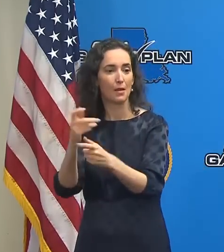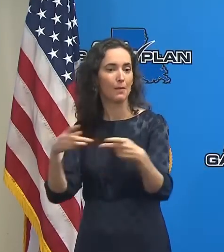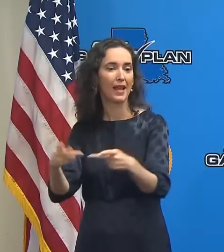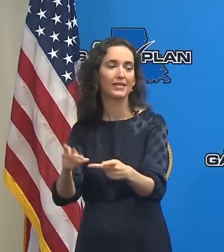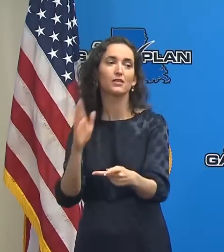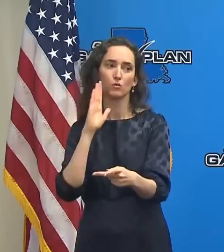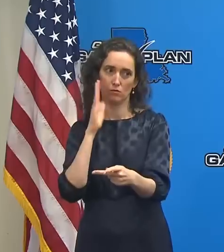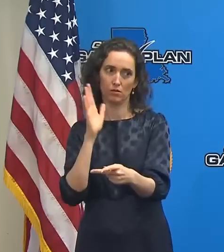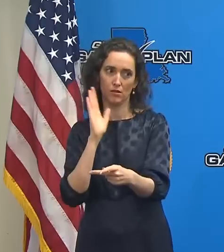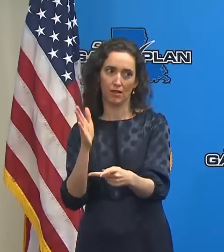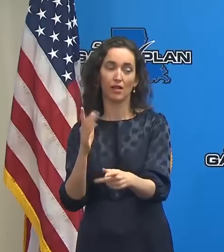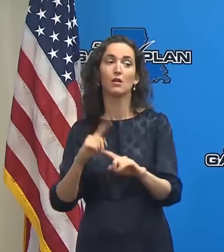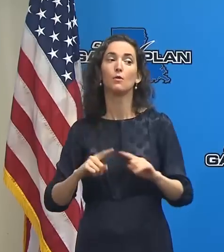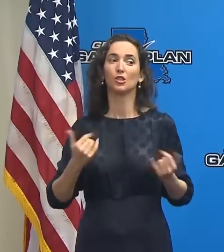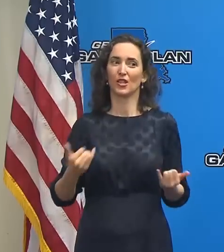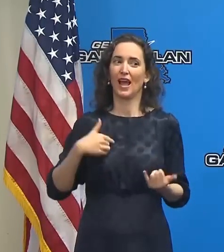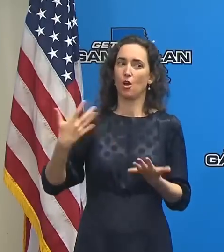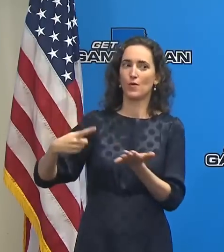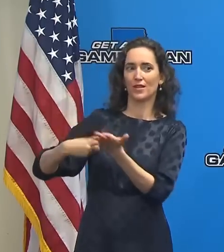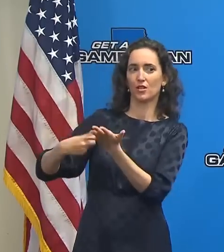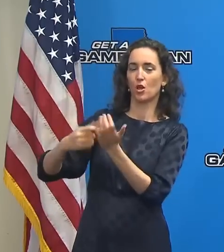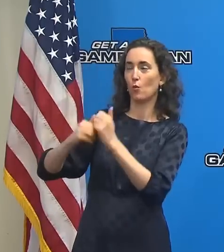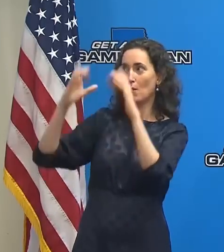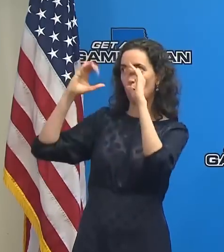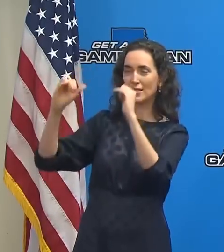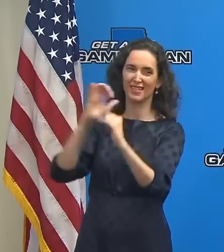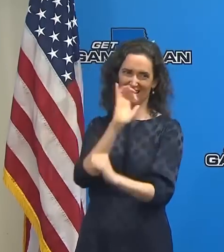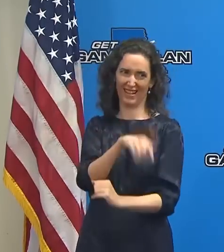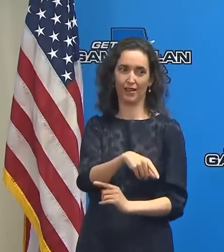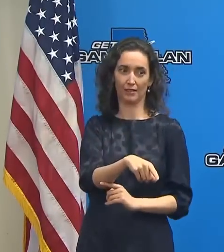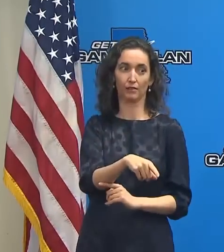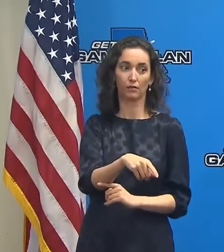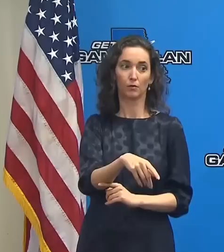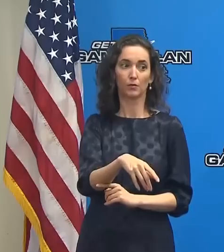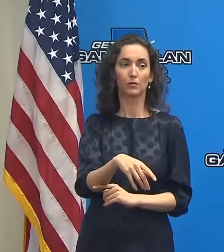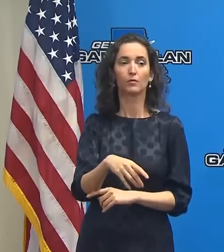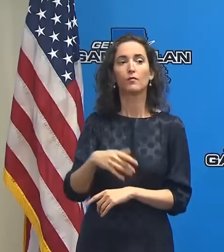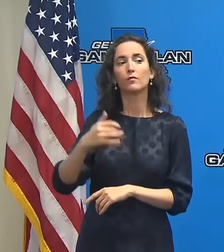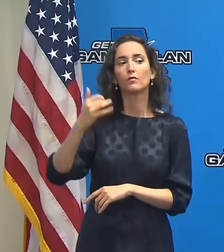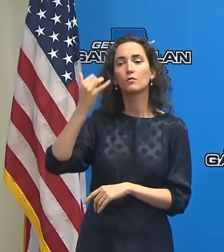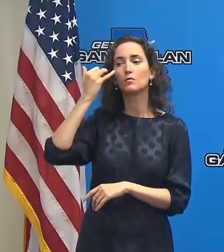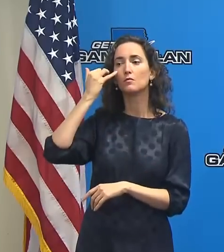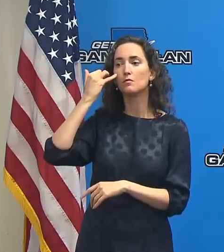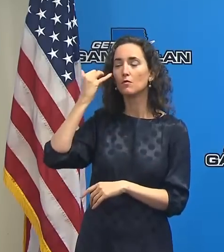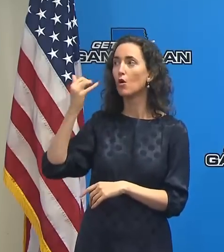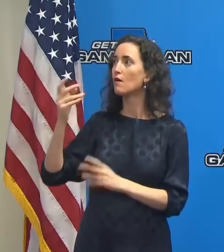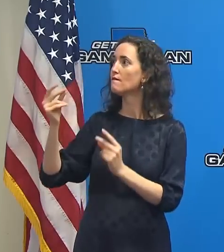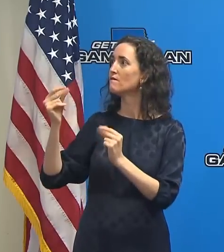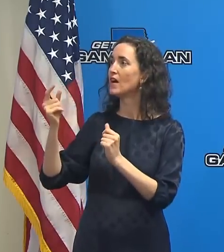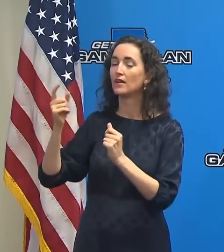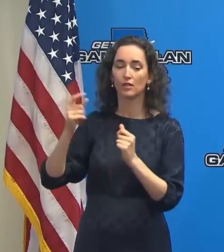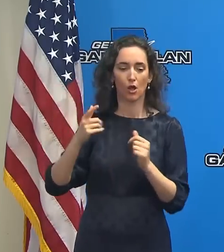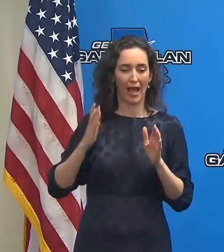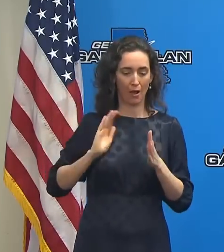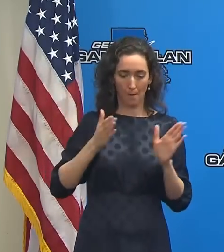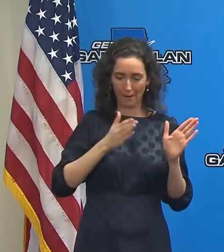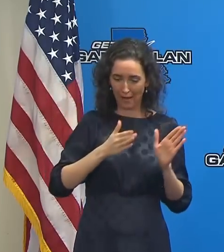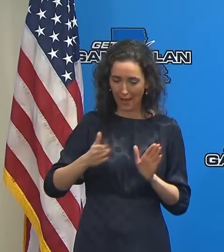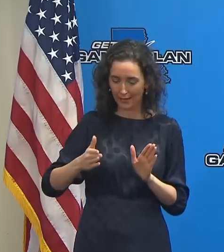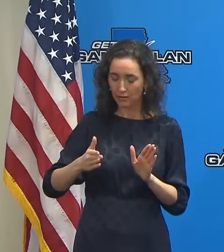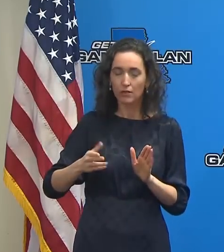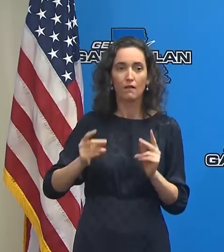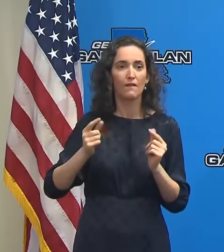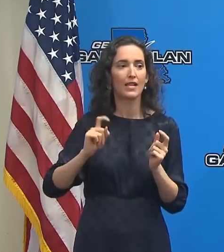part of the conversation to have with the president today, what would be on the need to quickly shift to non